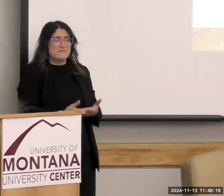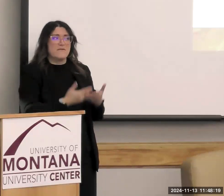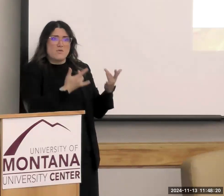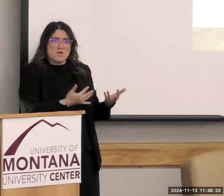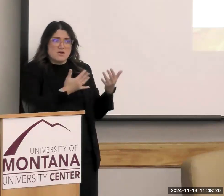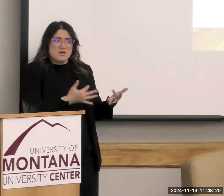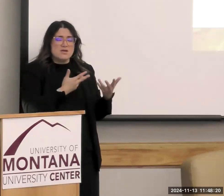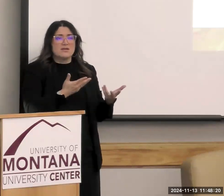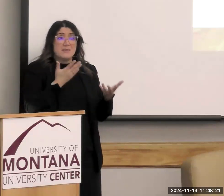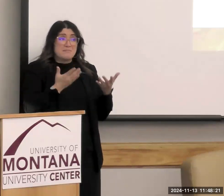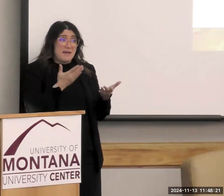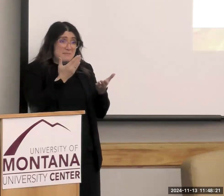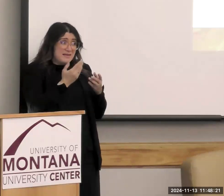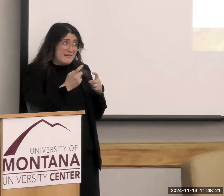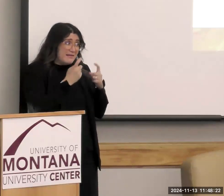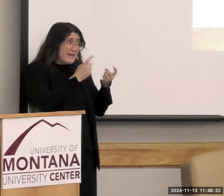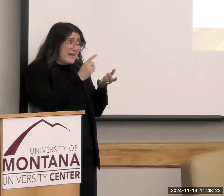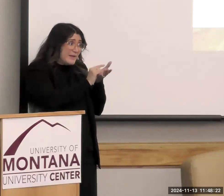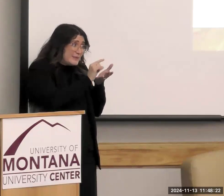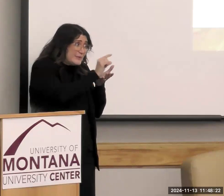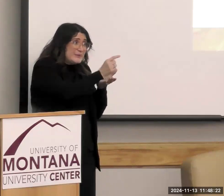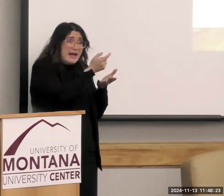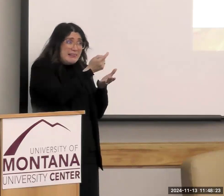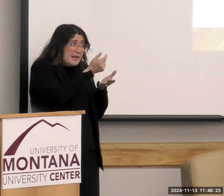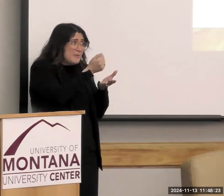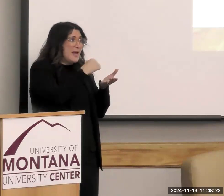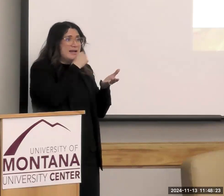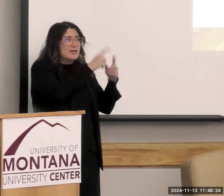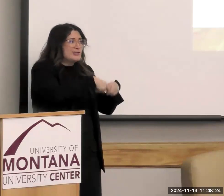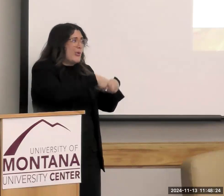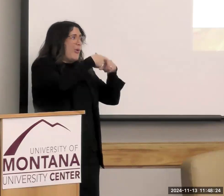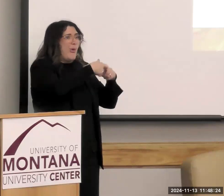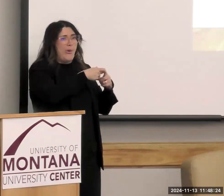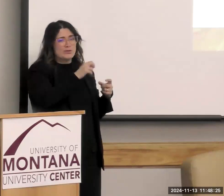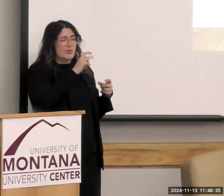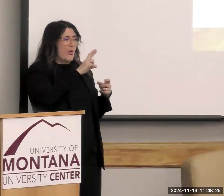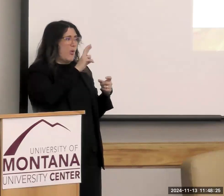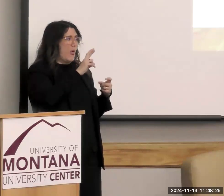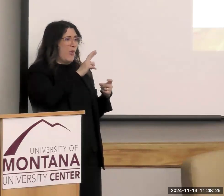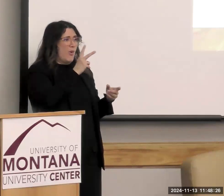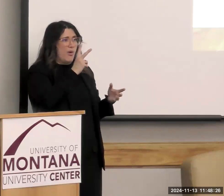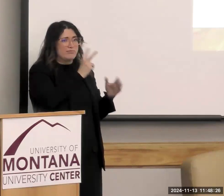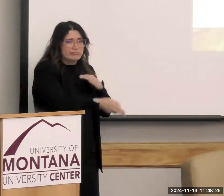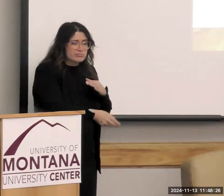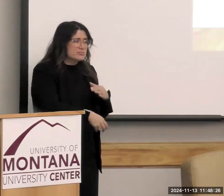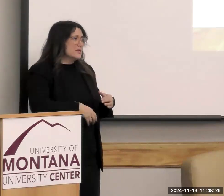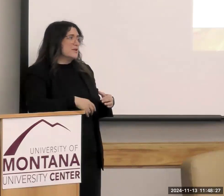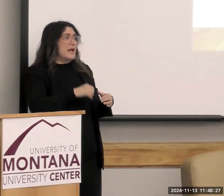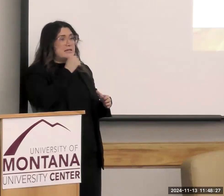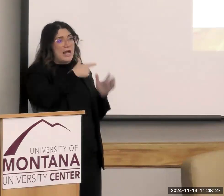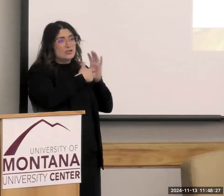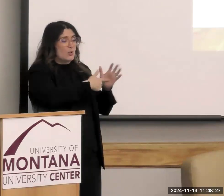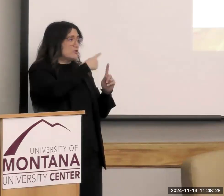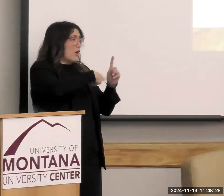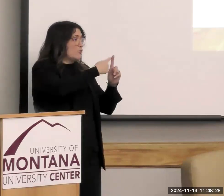instead of shutting their application down or saying, no, you didn't show us your rental agreement. So go on and be